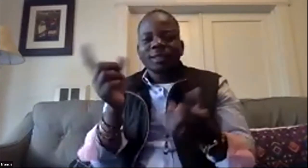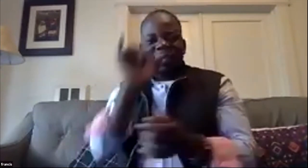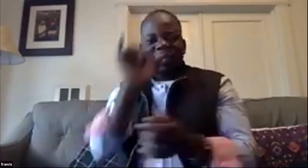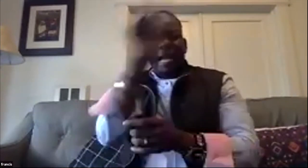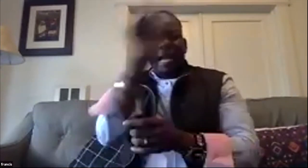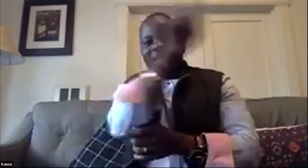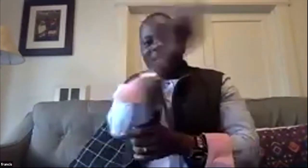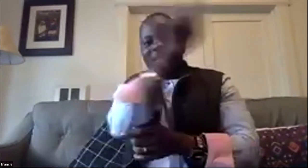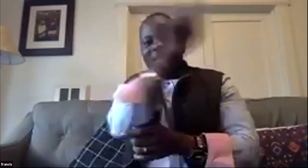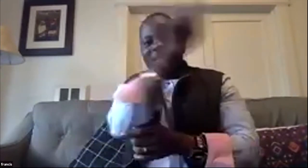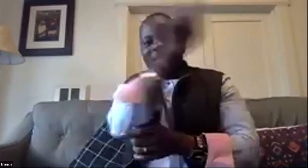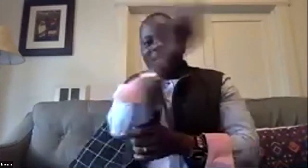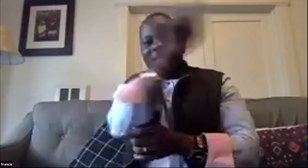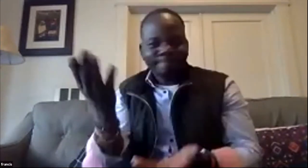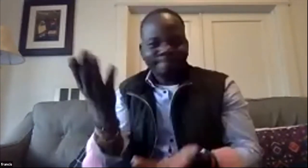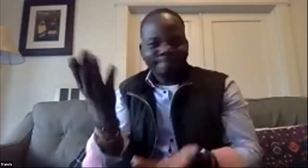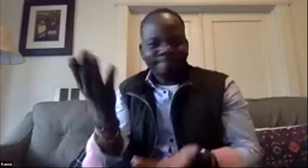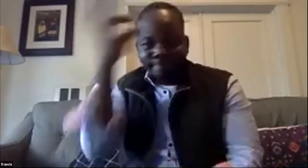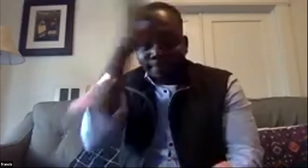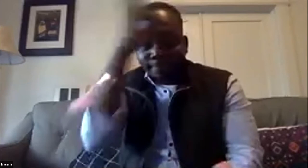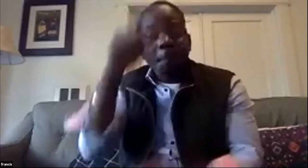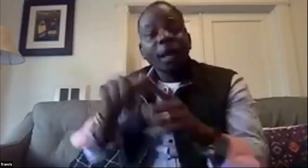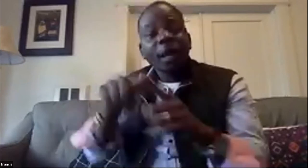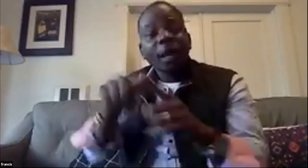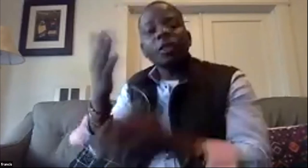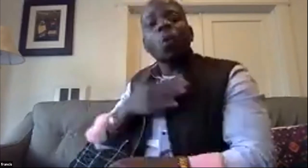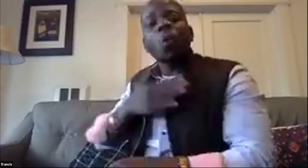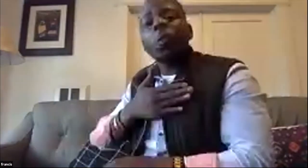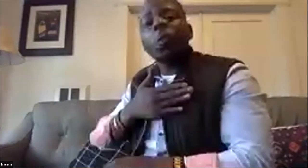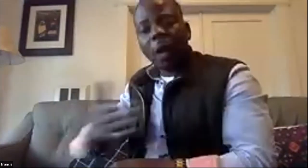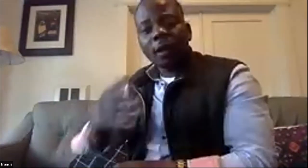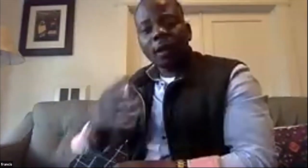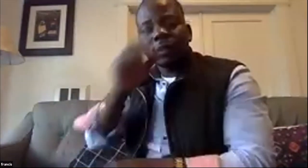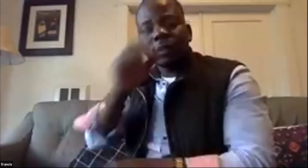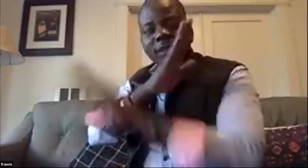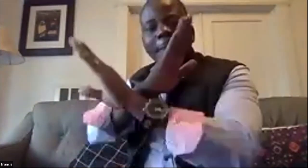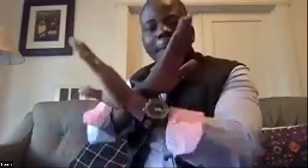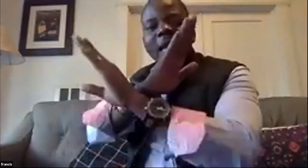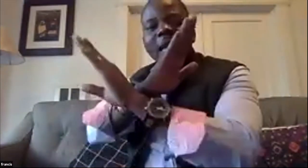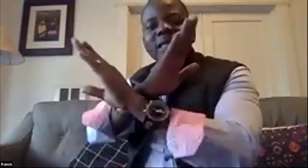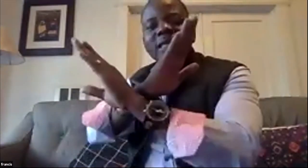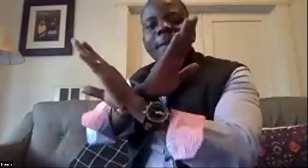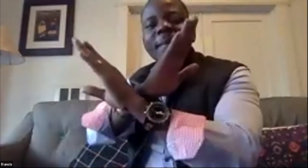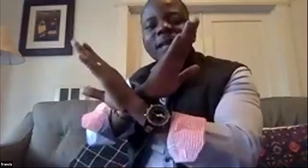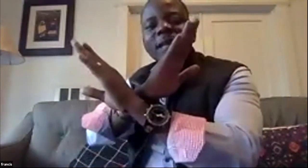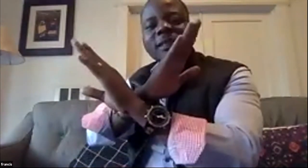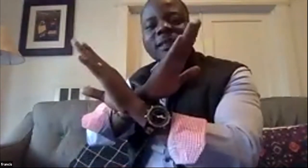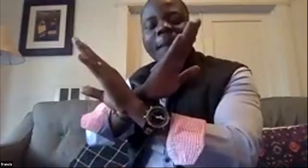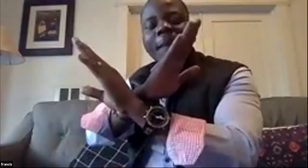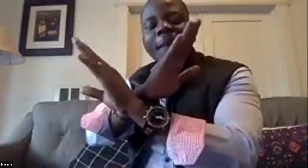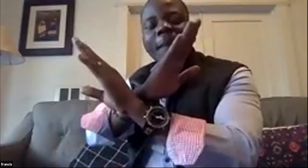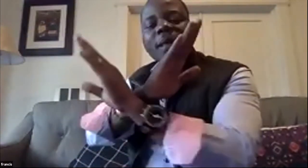in zambia or in un which zambian government